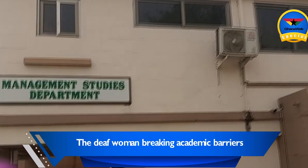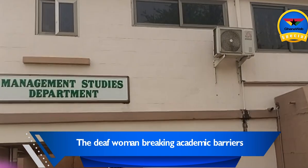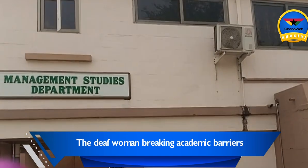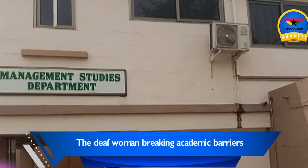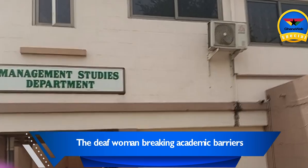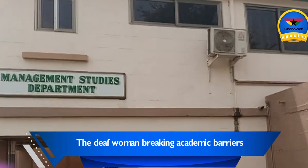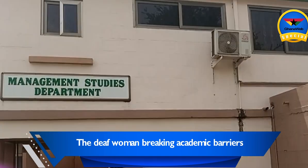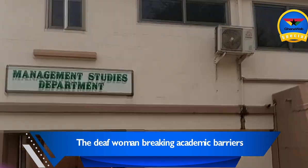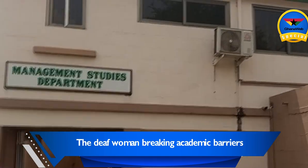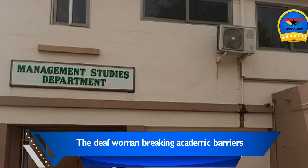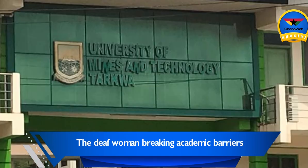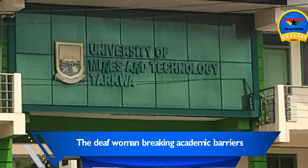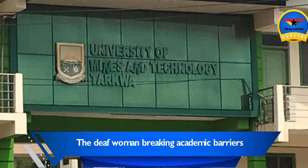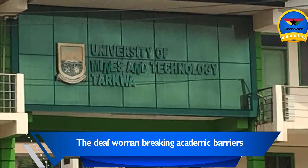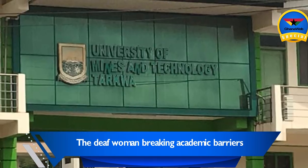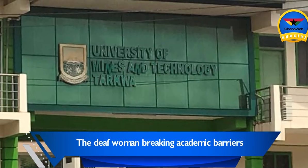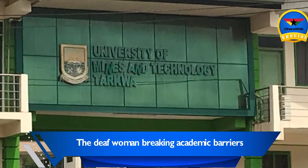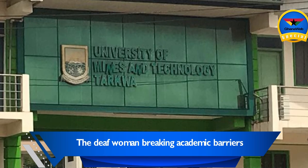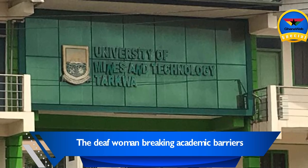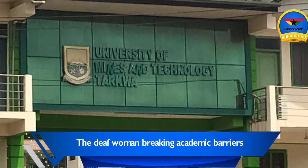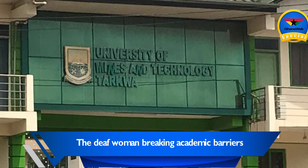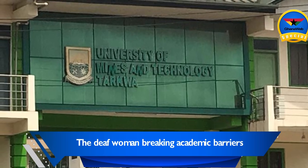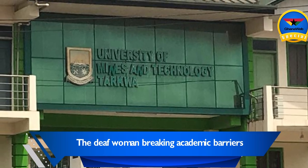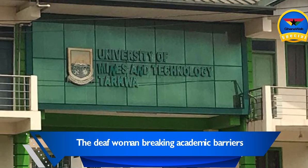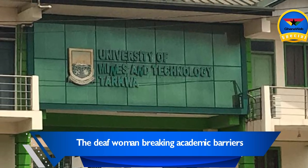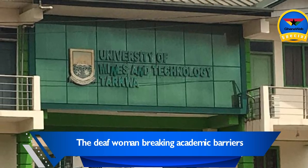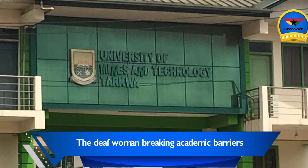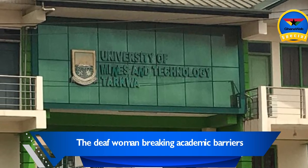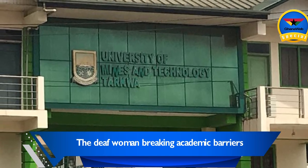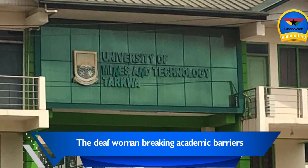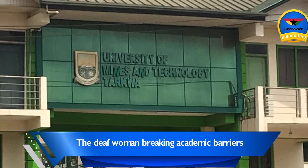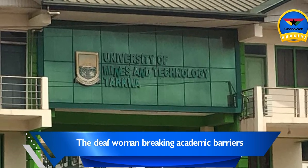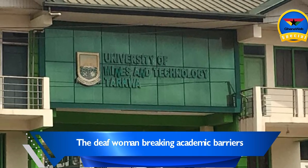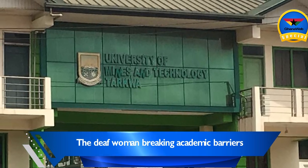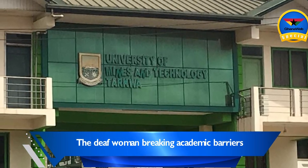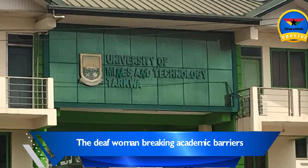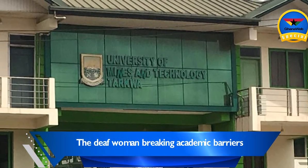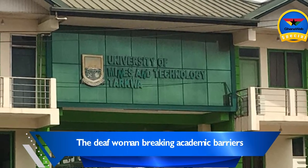University of Mines and Technology in Taqwa, where she focused on management information systems.